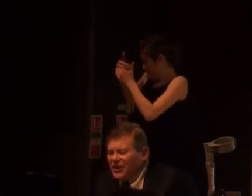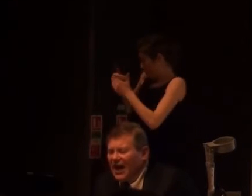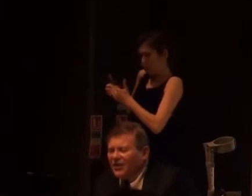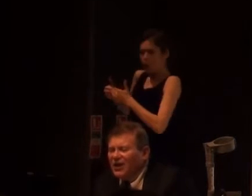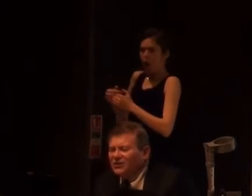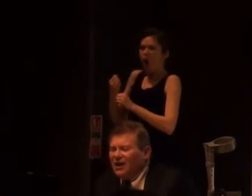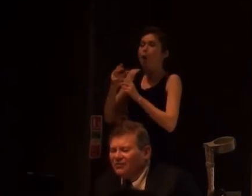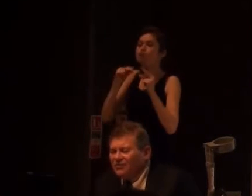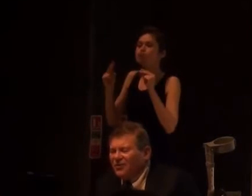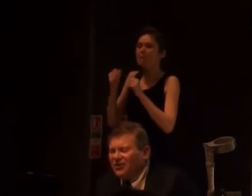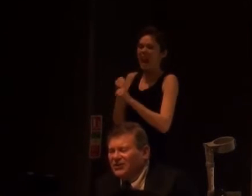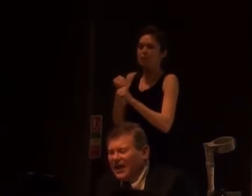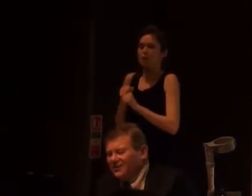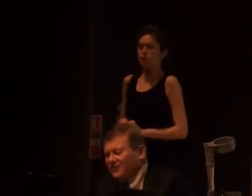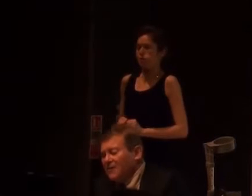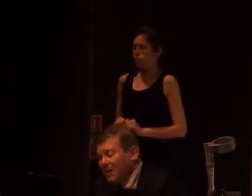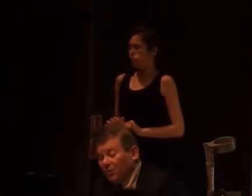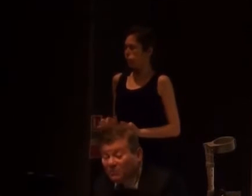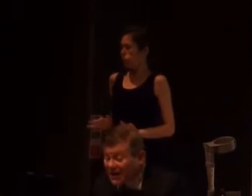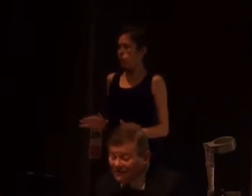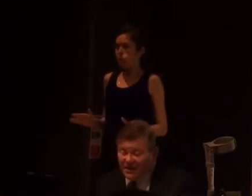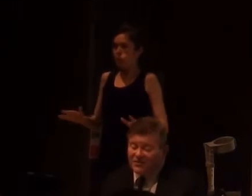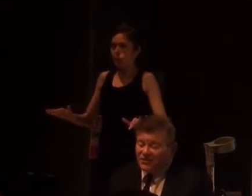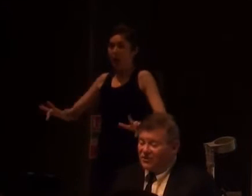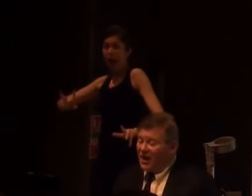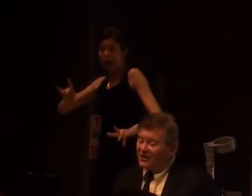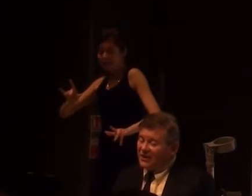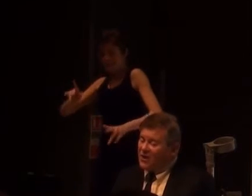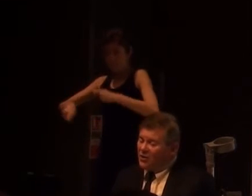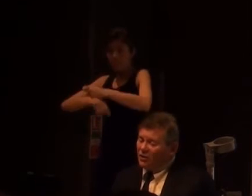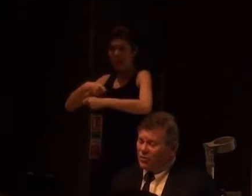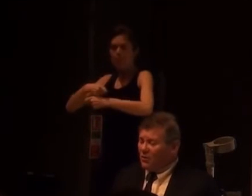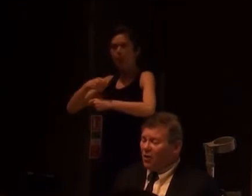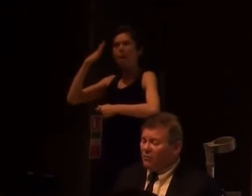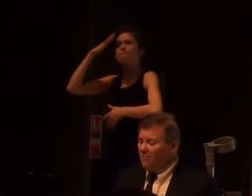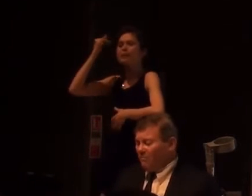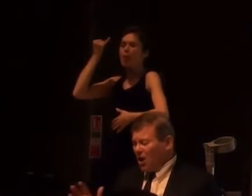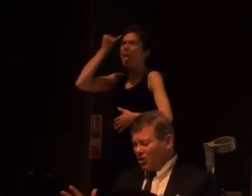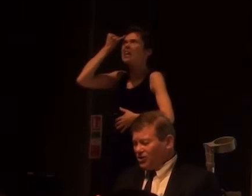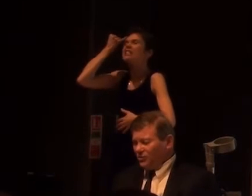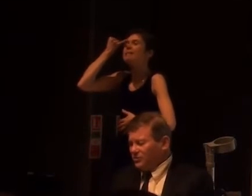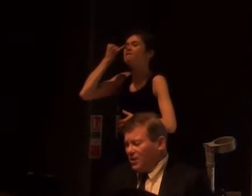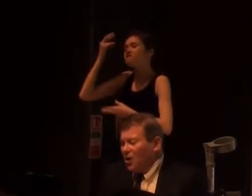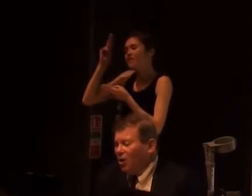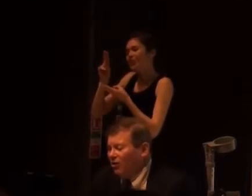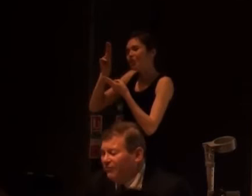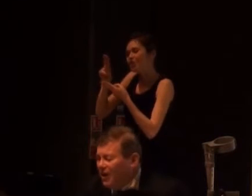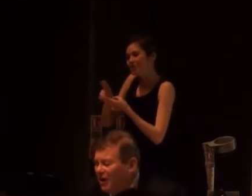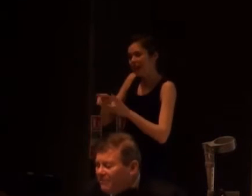Deficiency Act that led to 130,000 people who had been living in the society, those who were on marginal of